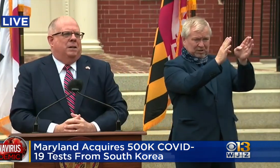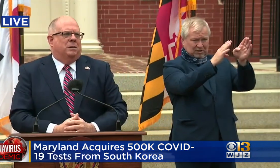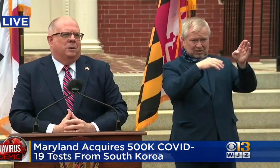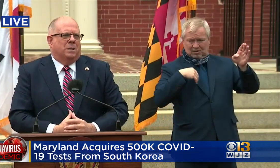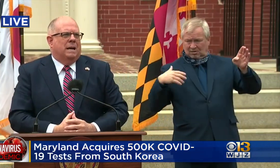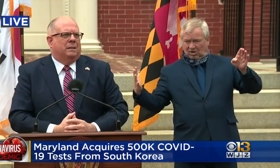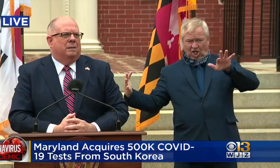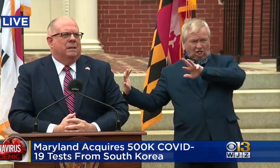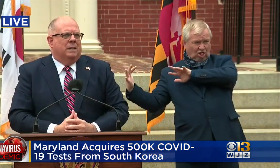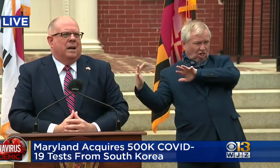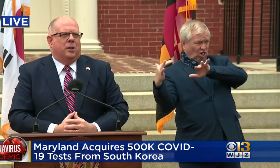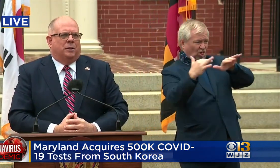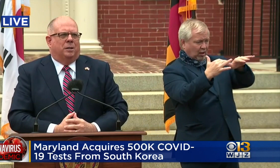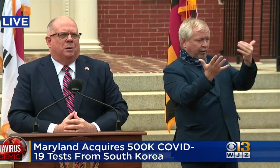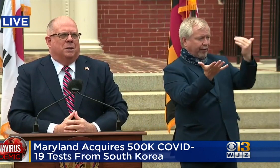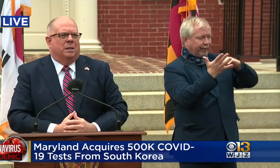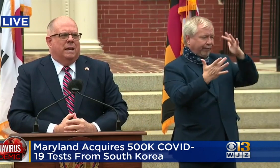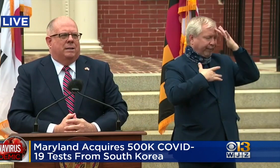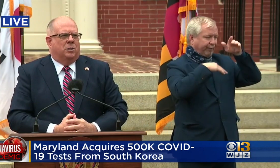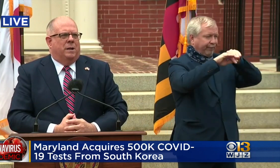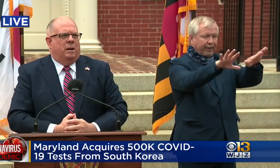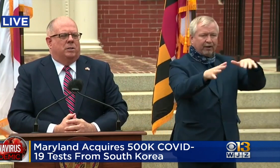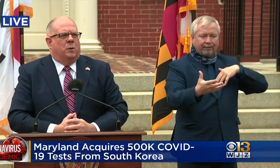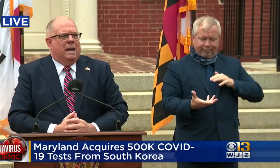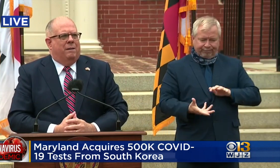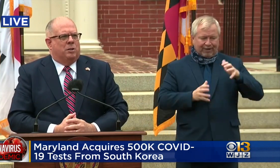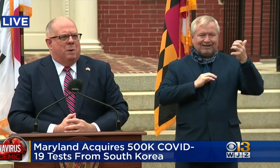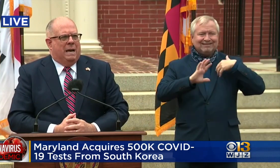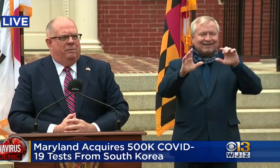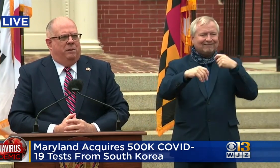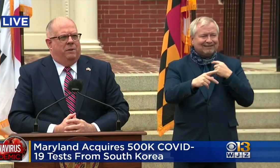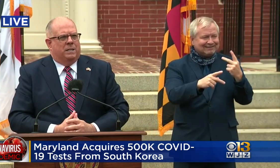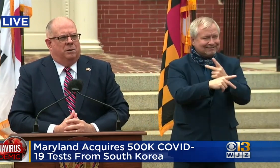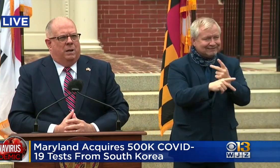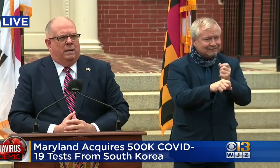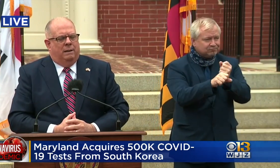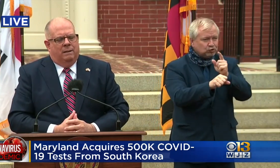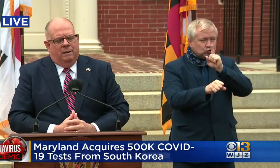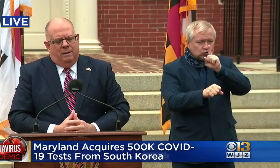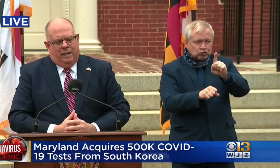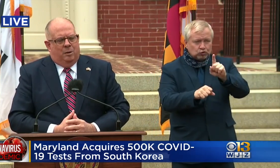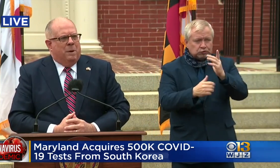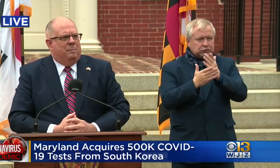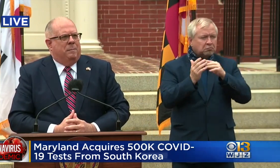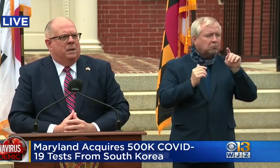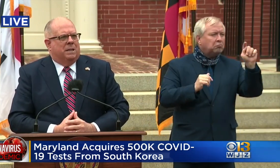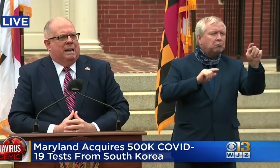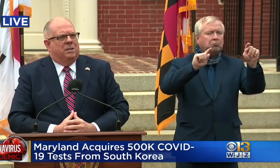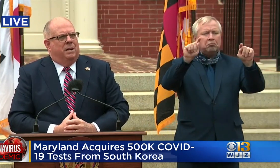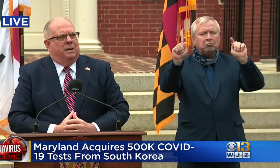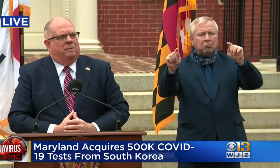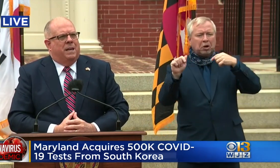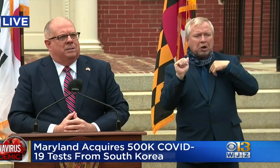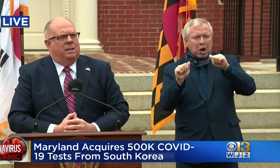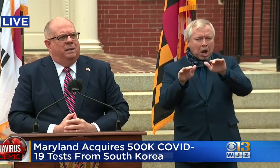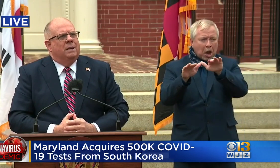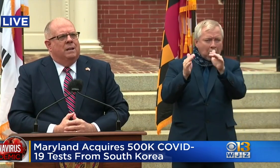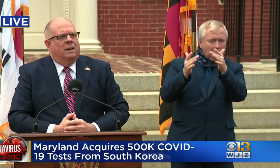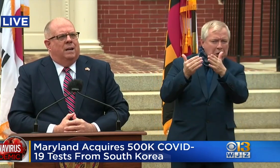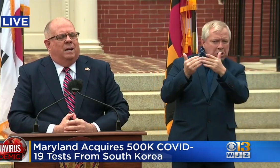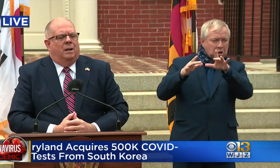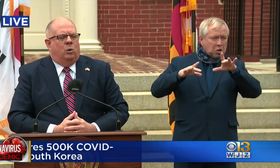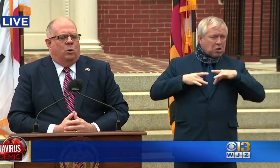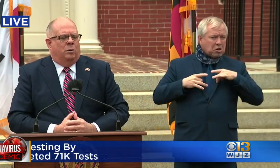that county, so there's a lot to, a lot of thought that goes into that. Certain areas don't have as bad of an infection rate. It may be because they haven't done enough testing.